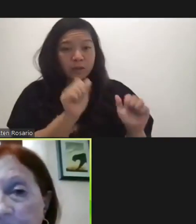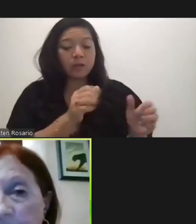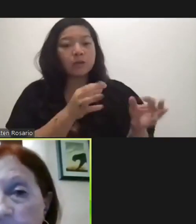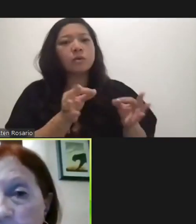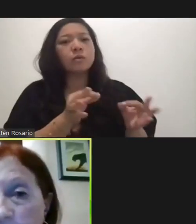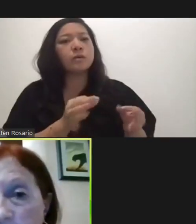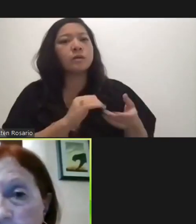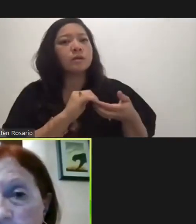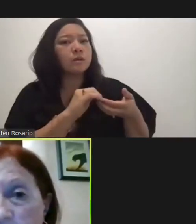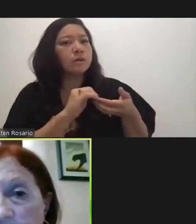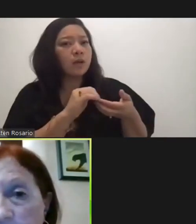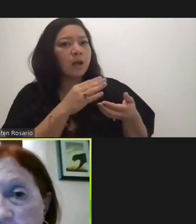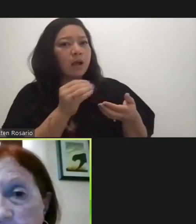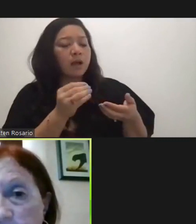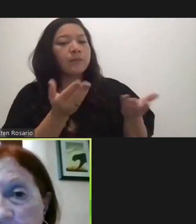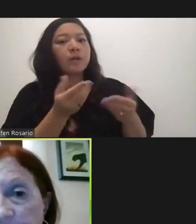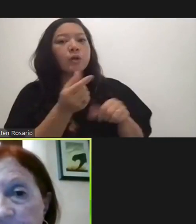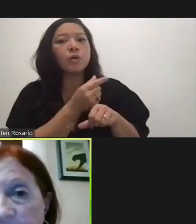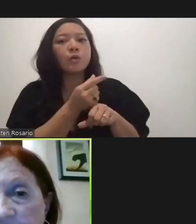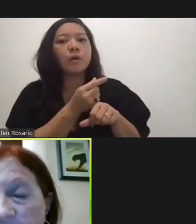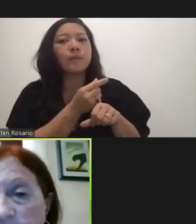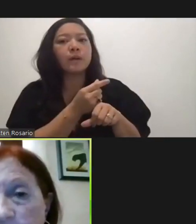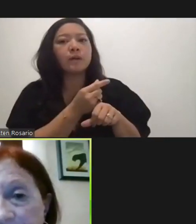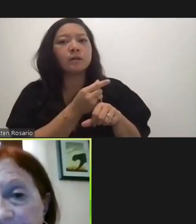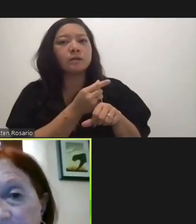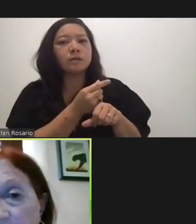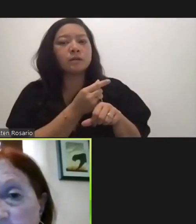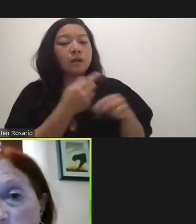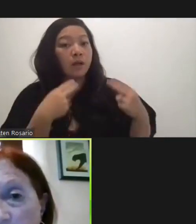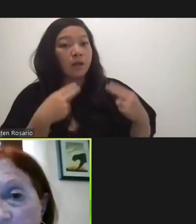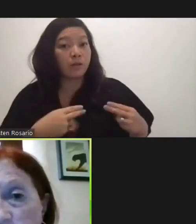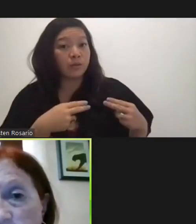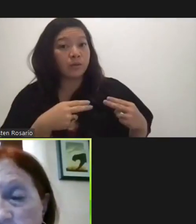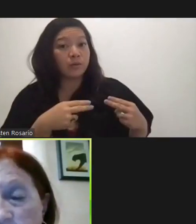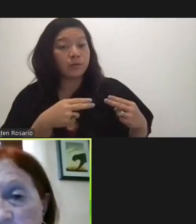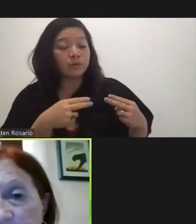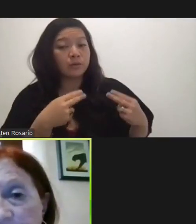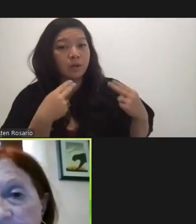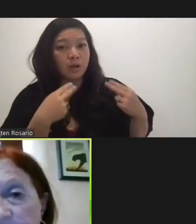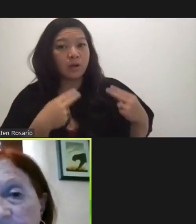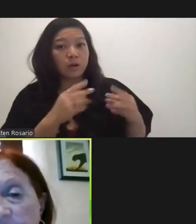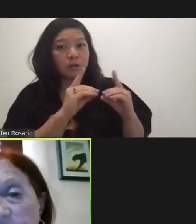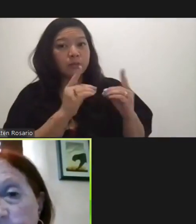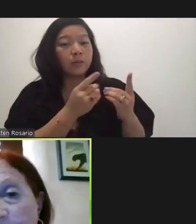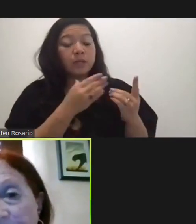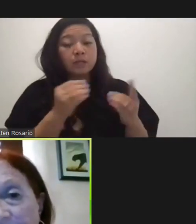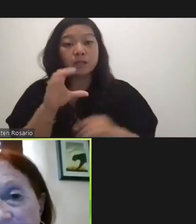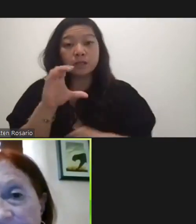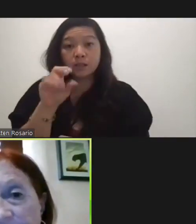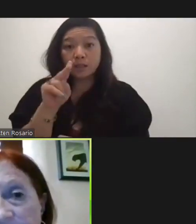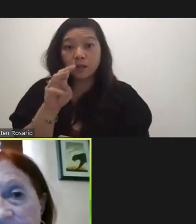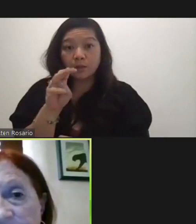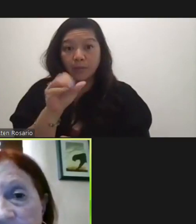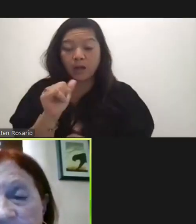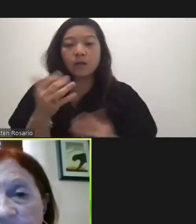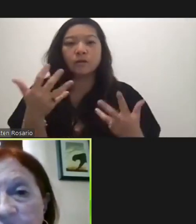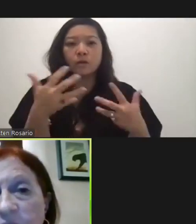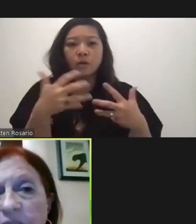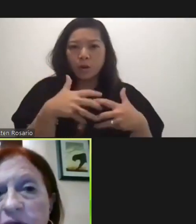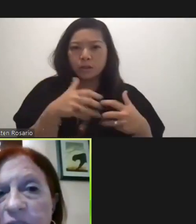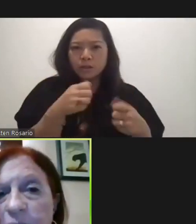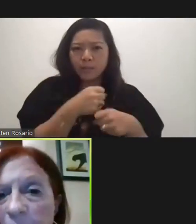it, you being Guam health authorities, with CNMI health authorities, to make access